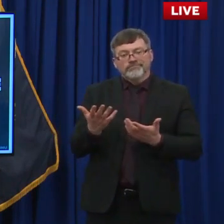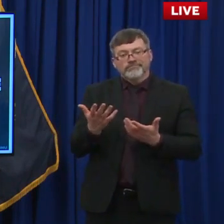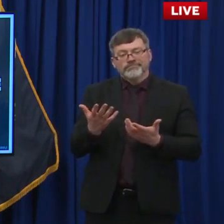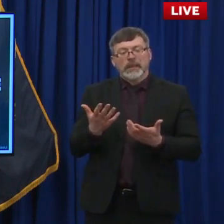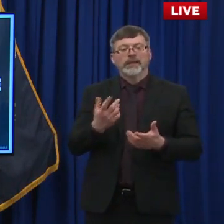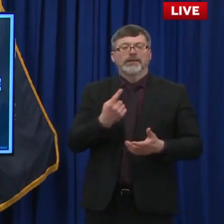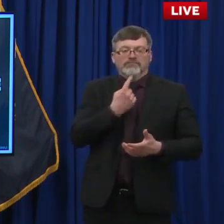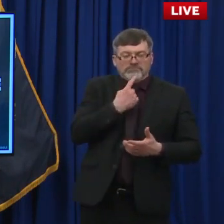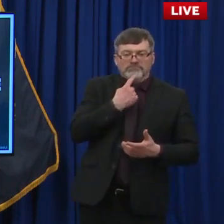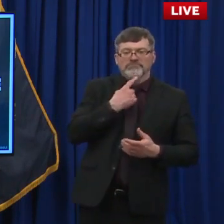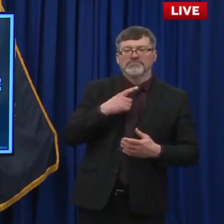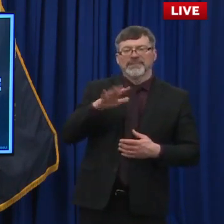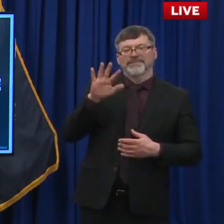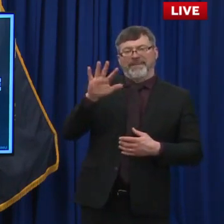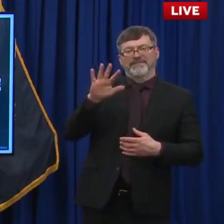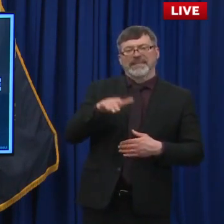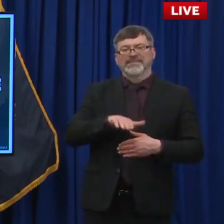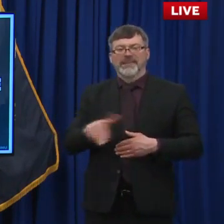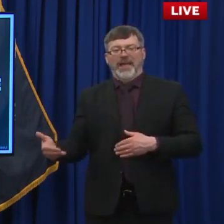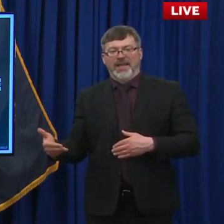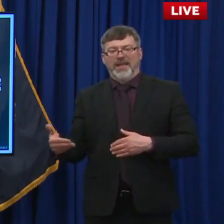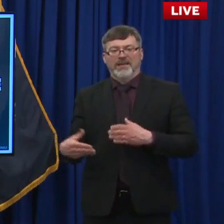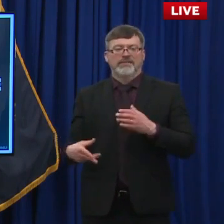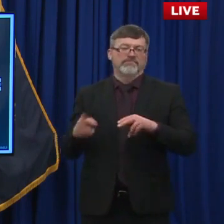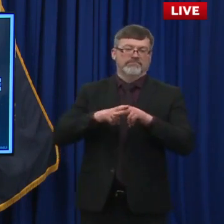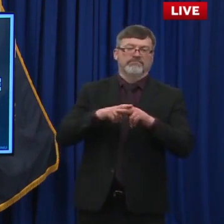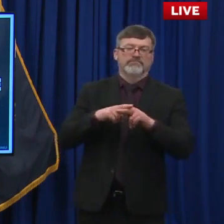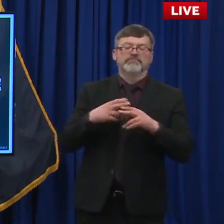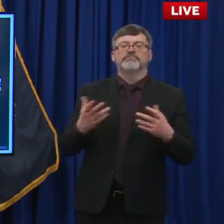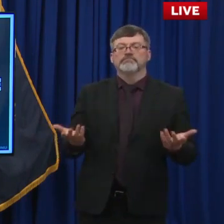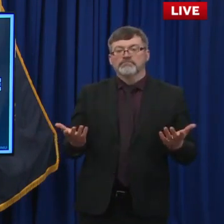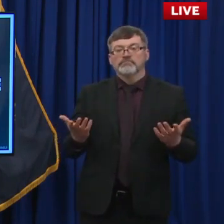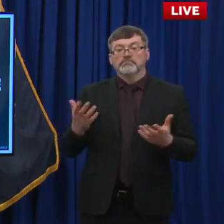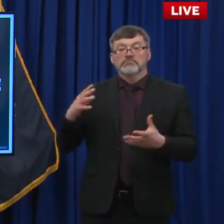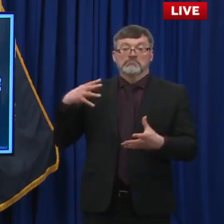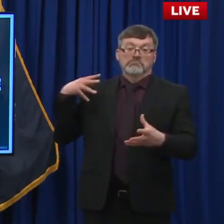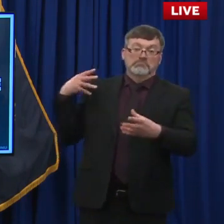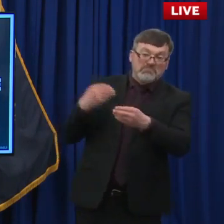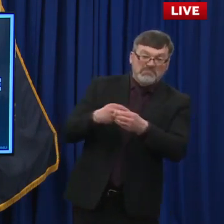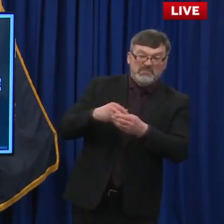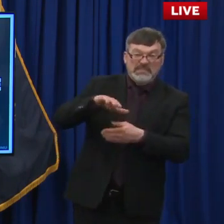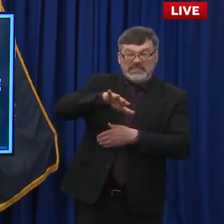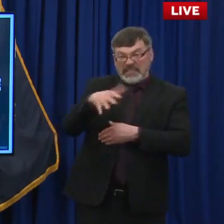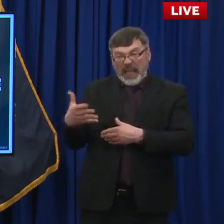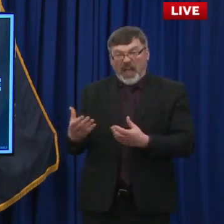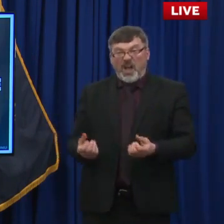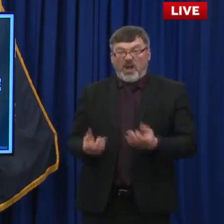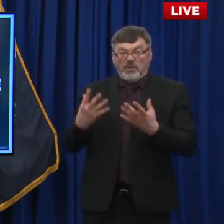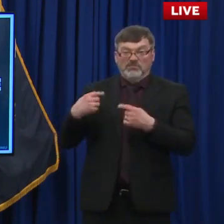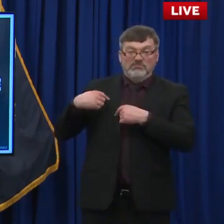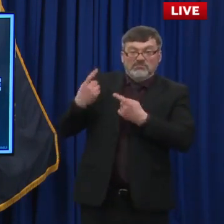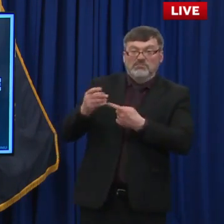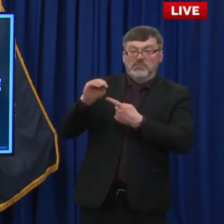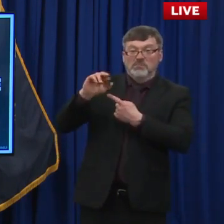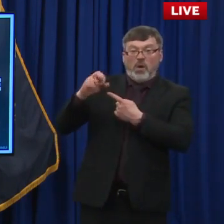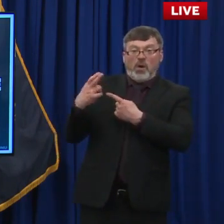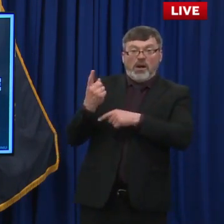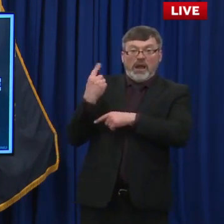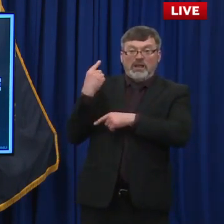uh, COVID-19 today, bringing the total number of deaths related to COVID-19 during this pandemic in New Hampshire, uh, to 1